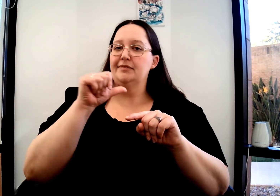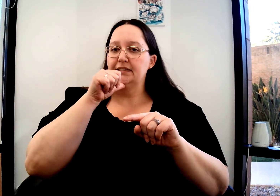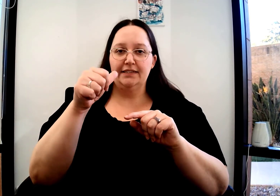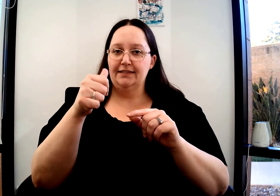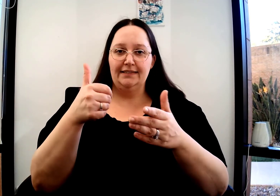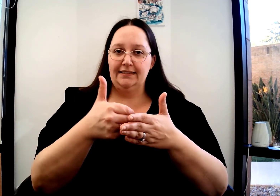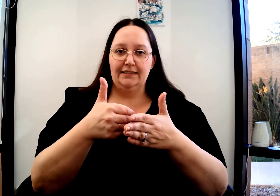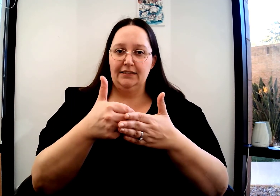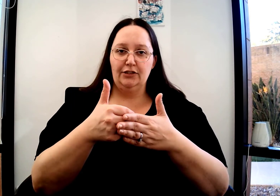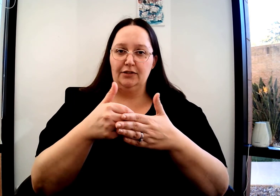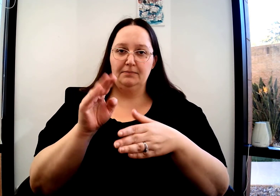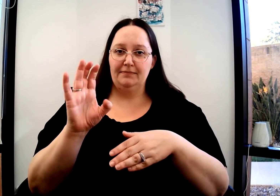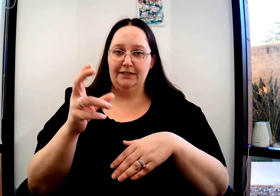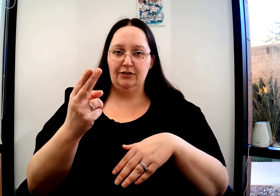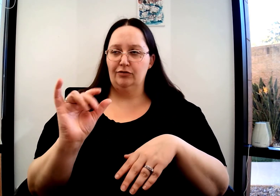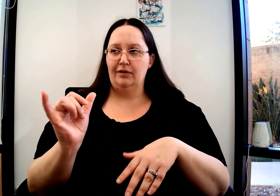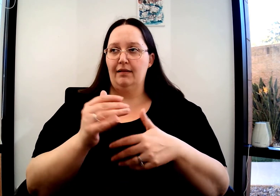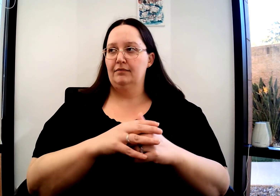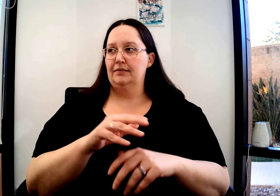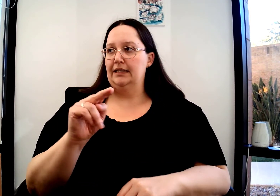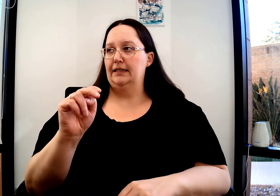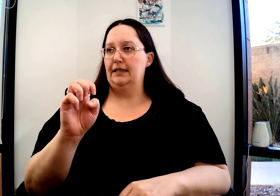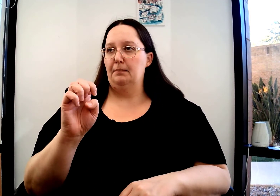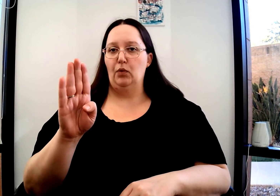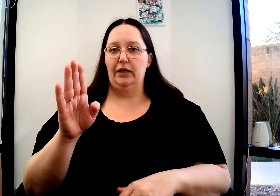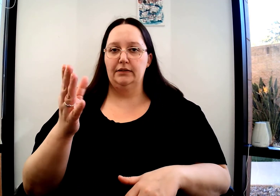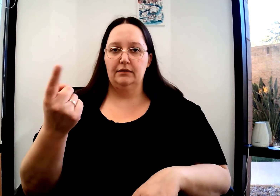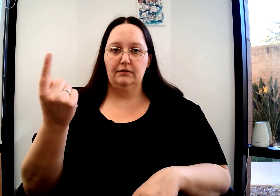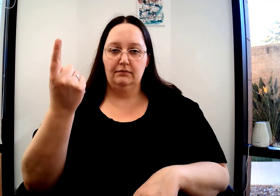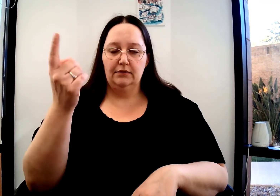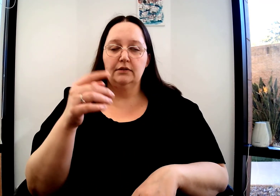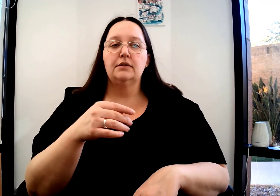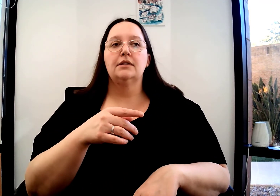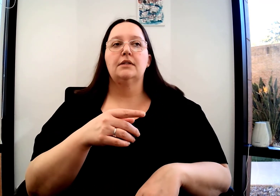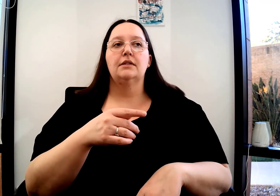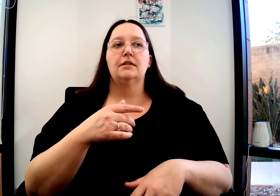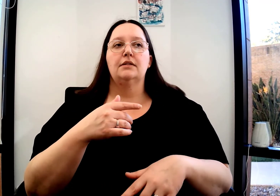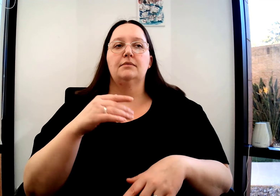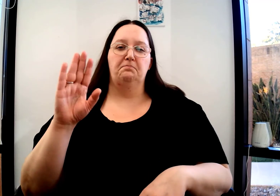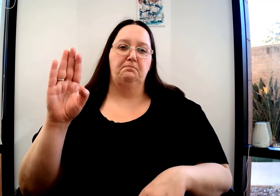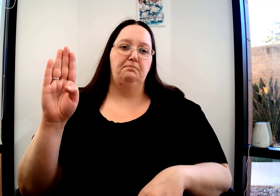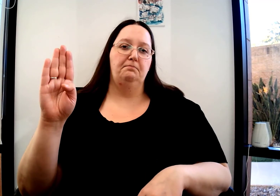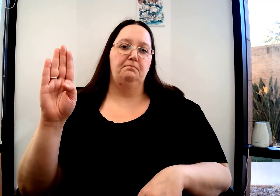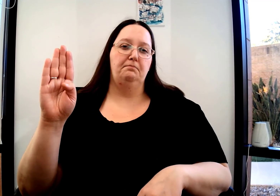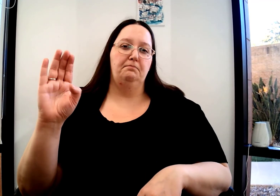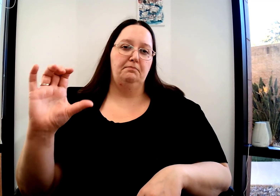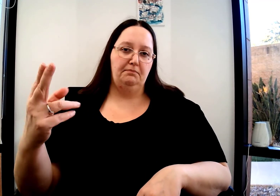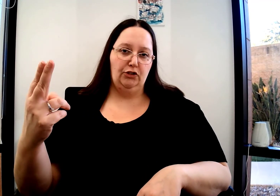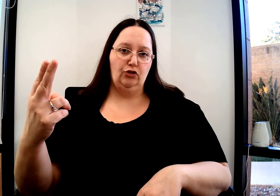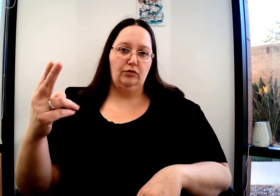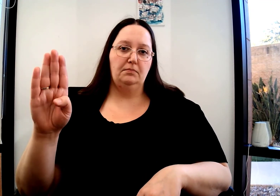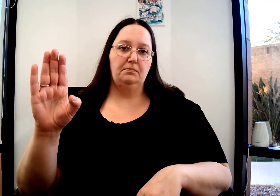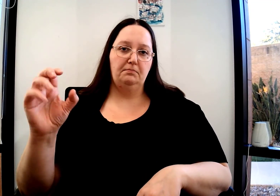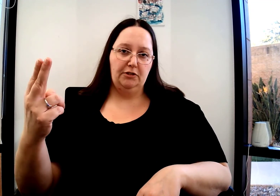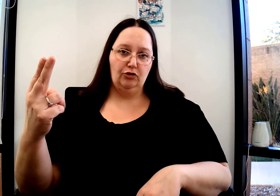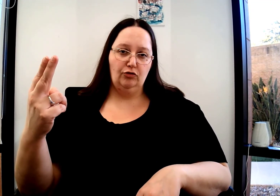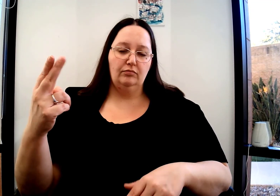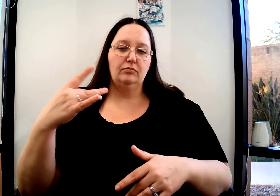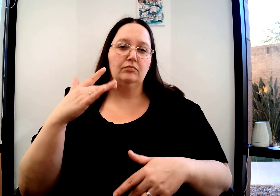Nebraska or something, that's not near a beach. If you live more inland, I think I